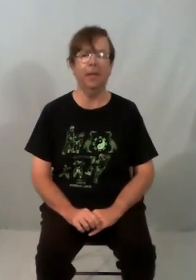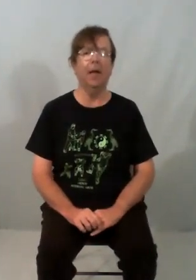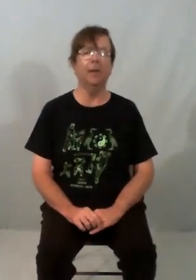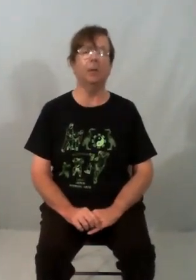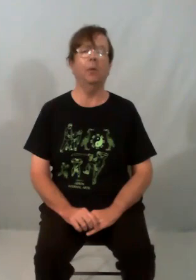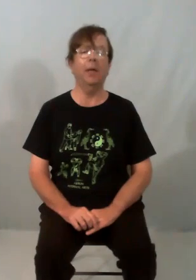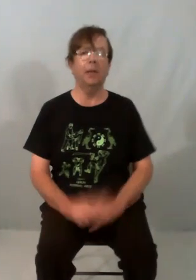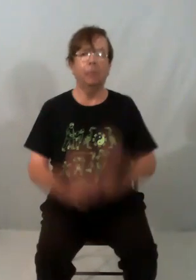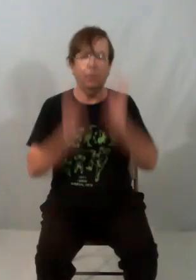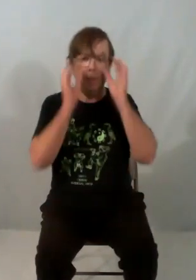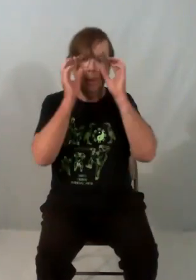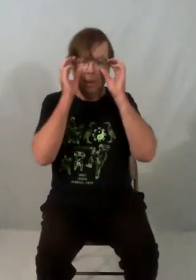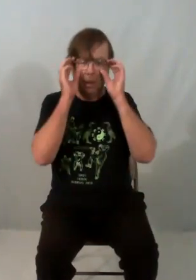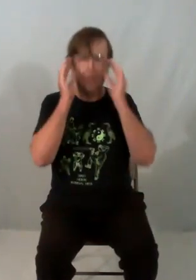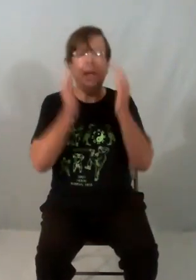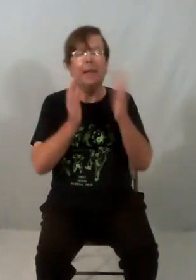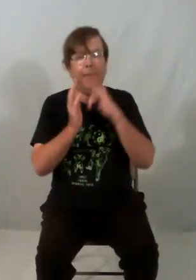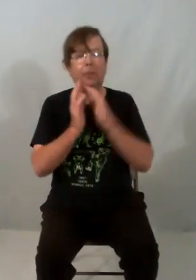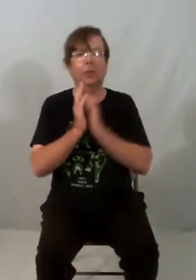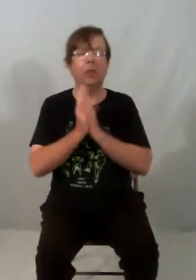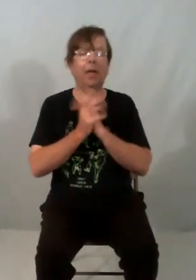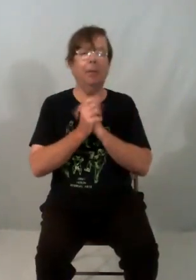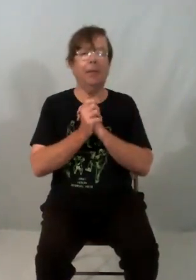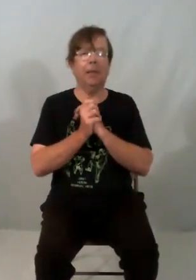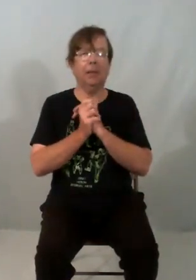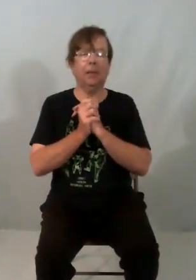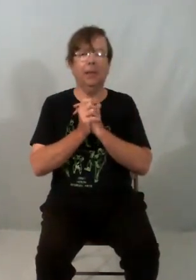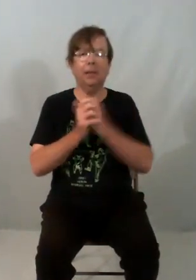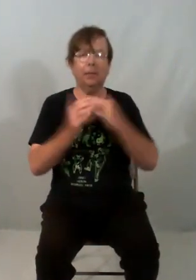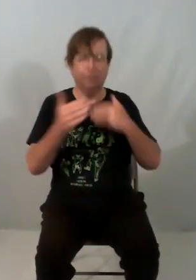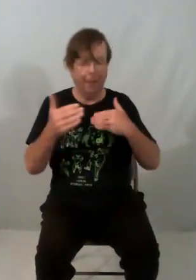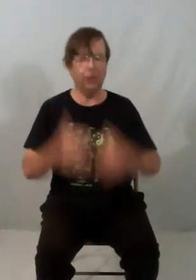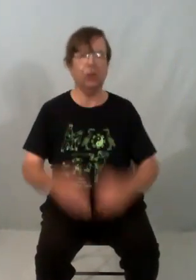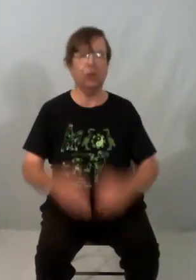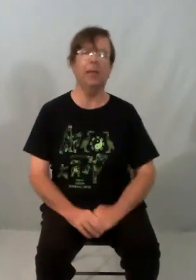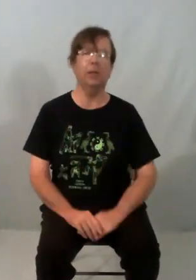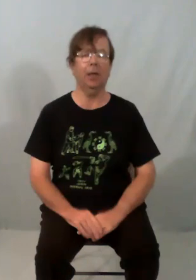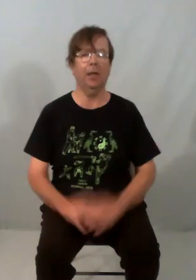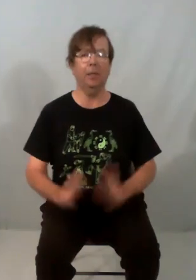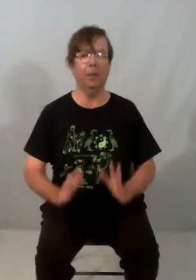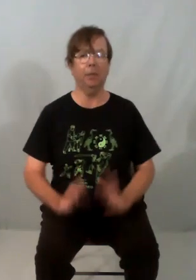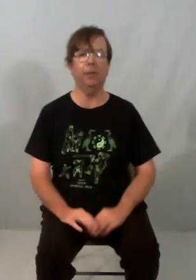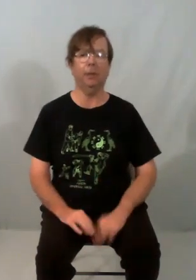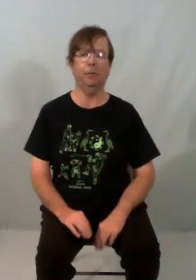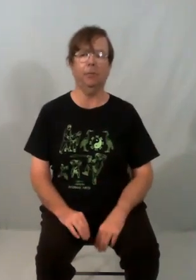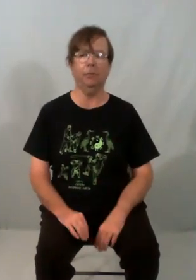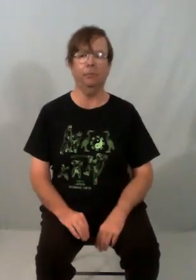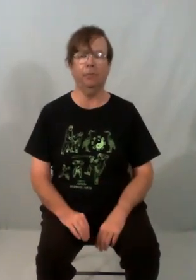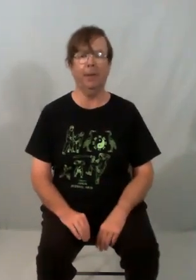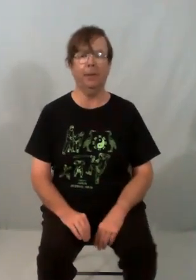As always when we adapt to a chair based exercise patterns change slightly but the principles remain the